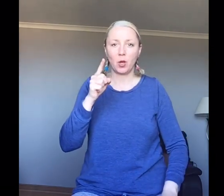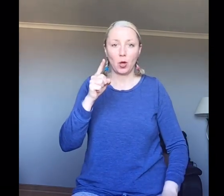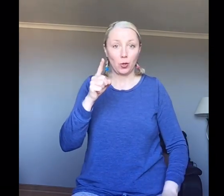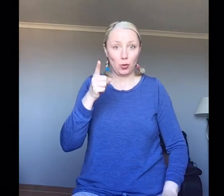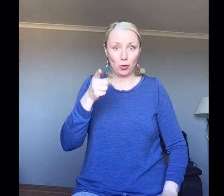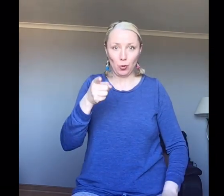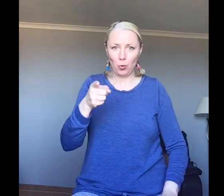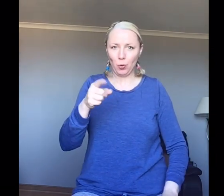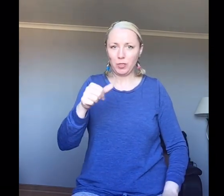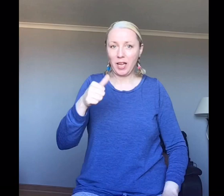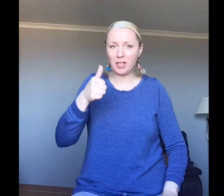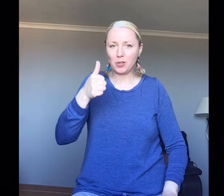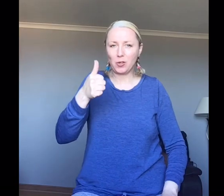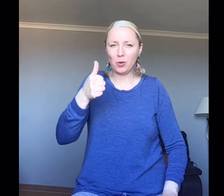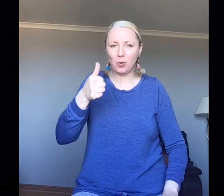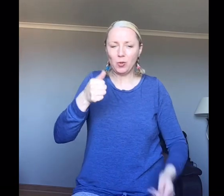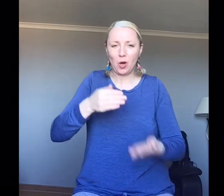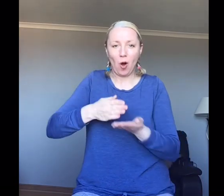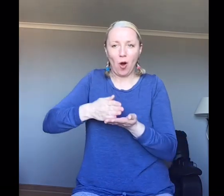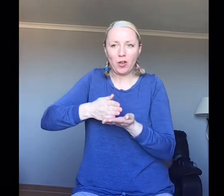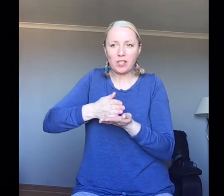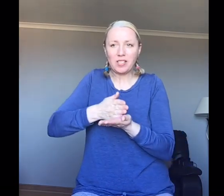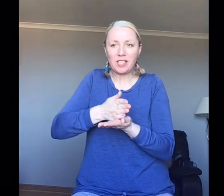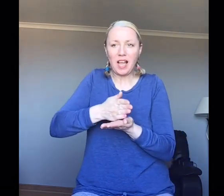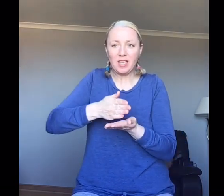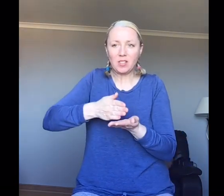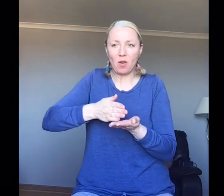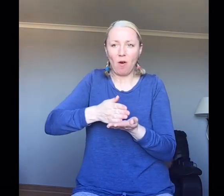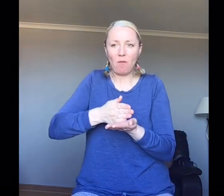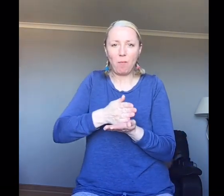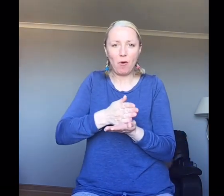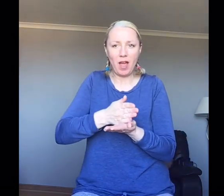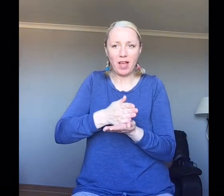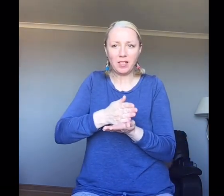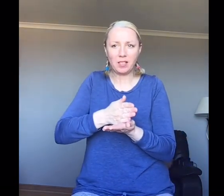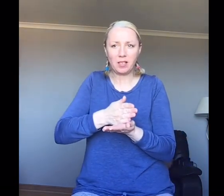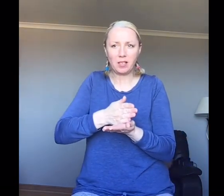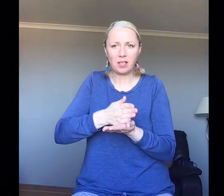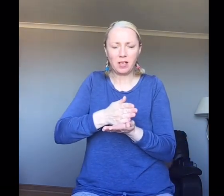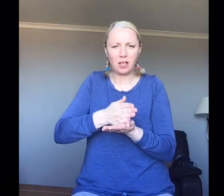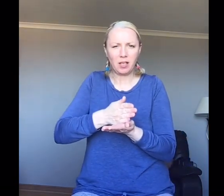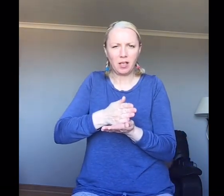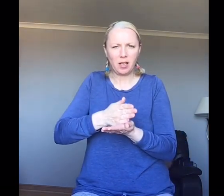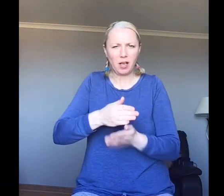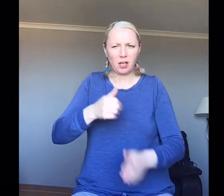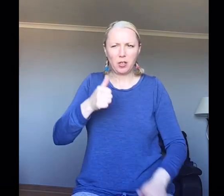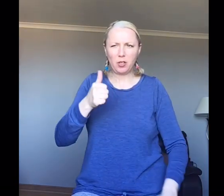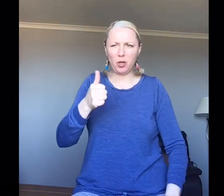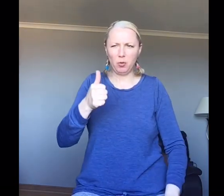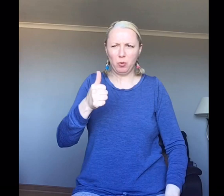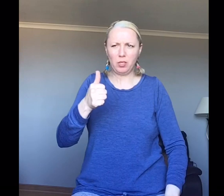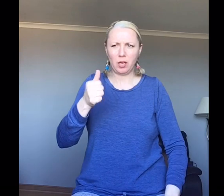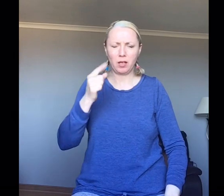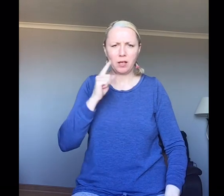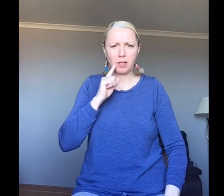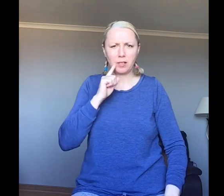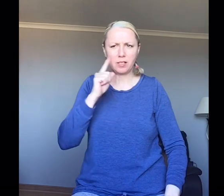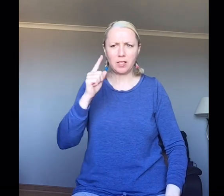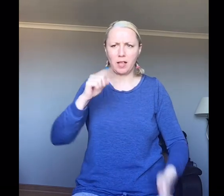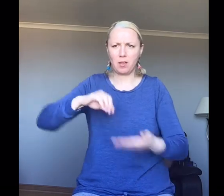You'll taste good on a slice of bread. Good, said the